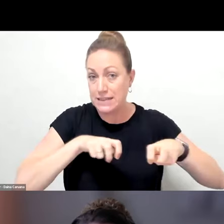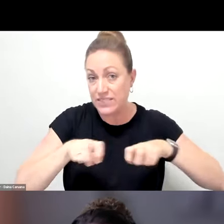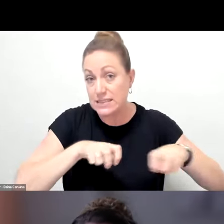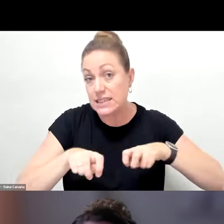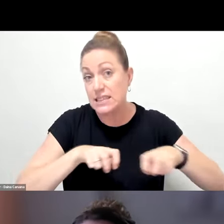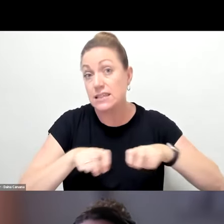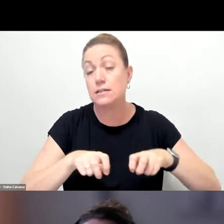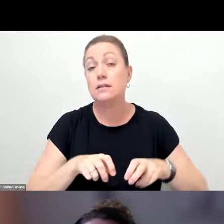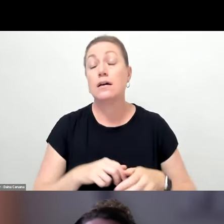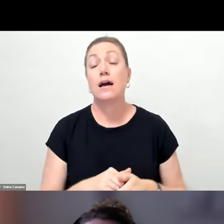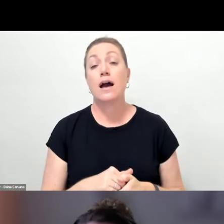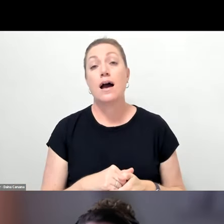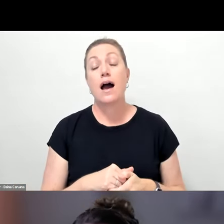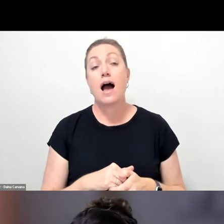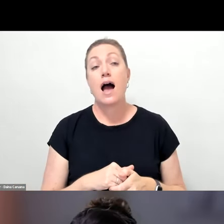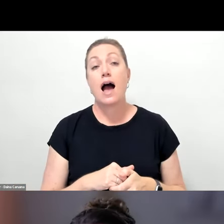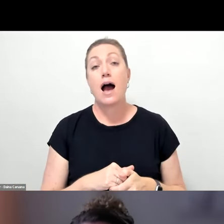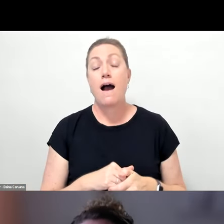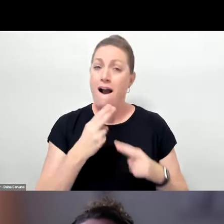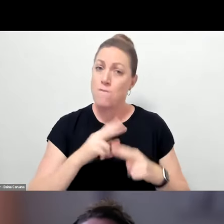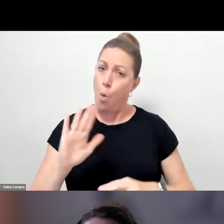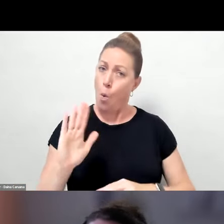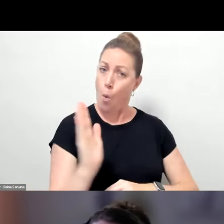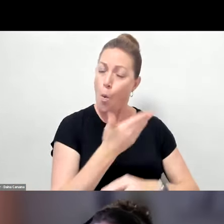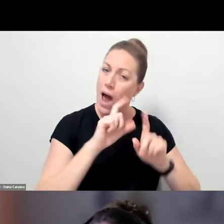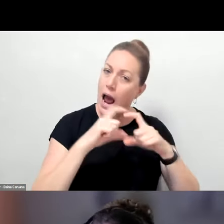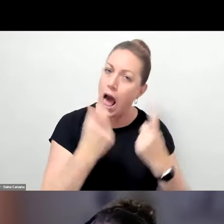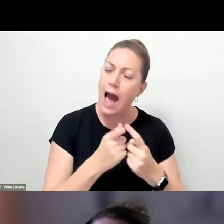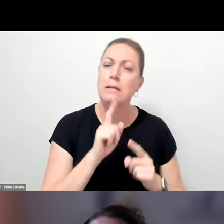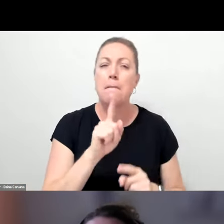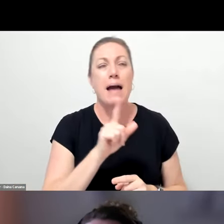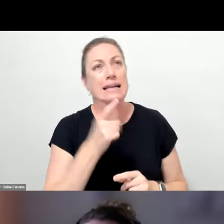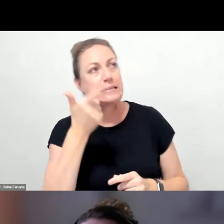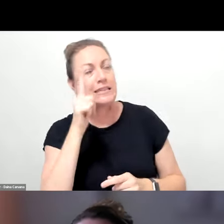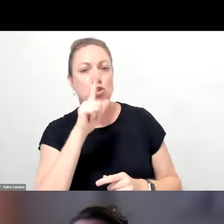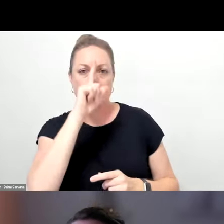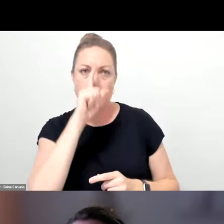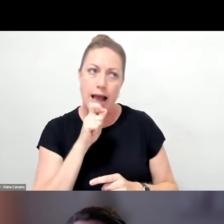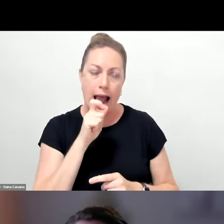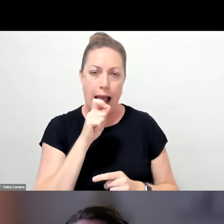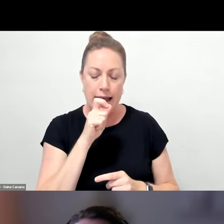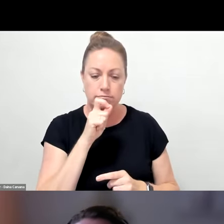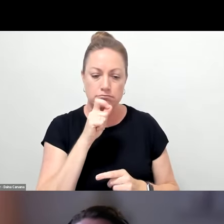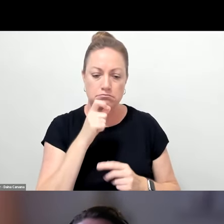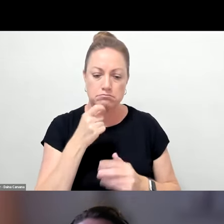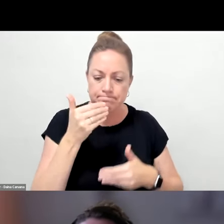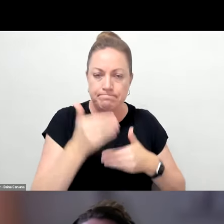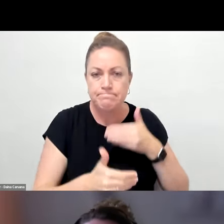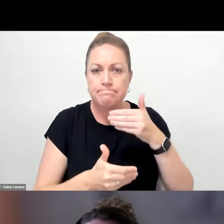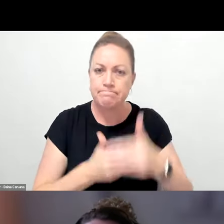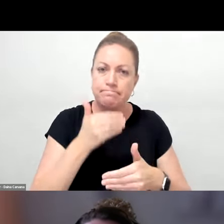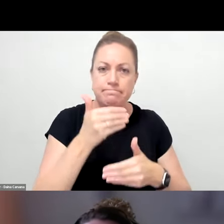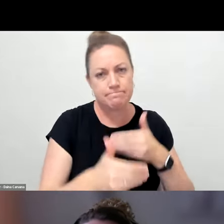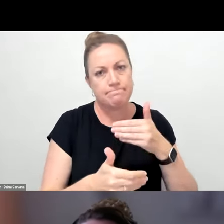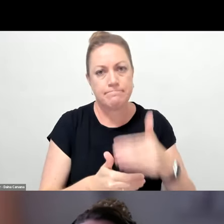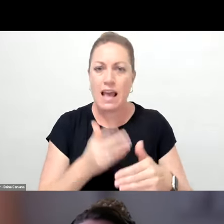activities that all classrooms can do, but you can work, the teachers can work through them at their own pace and in